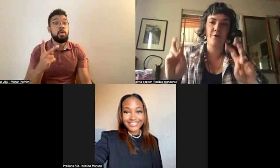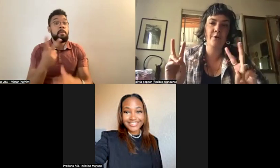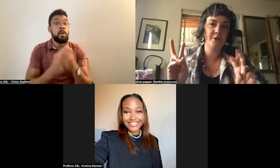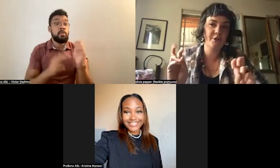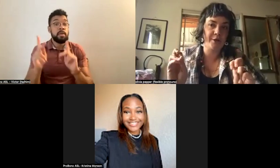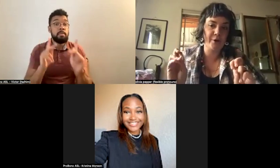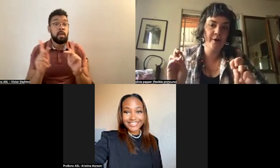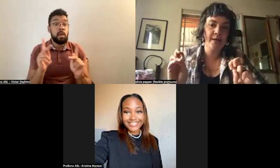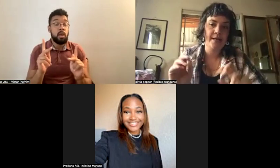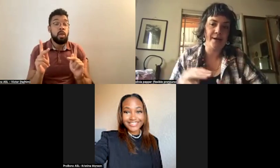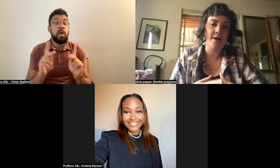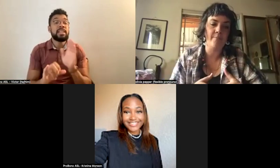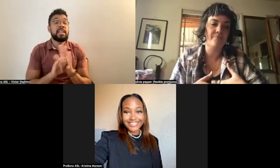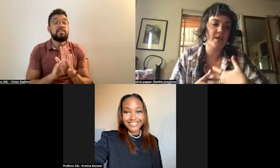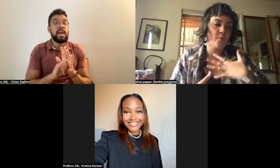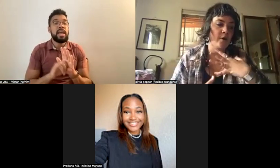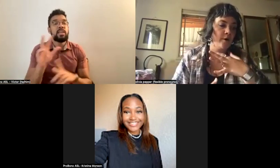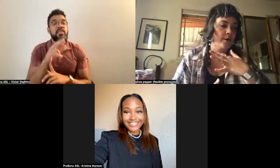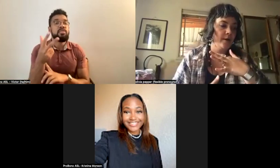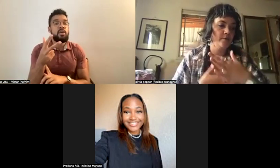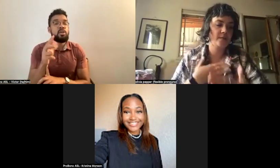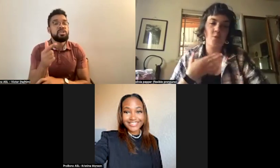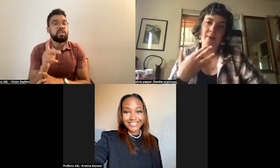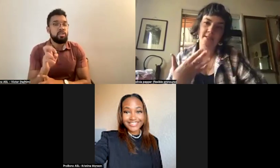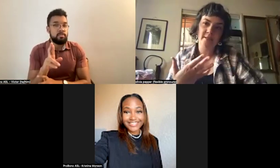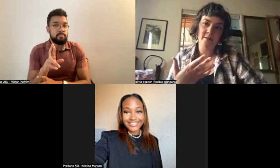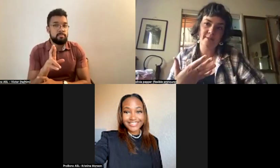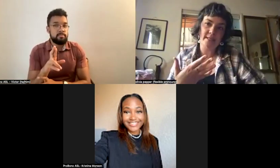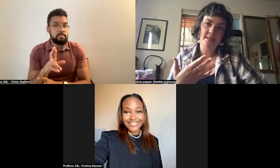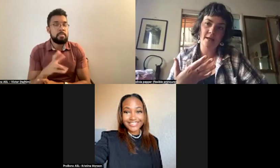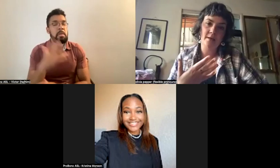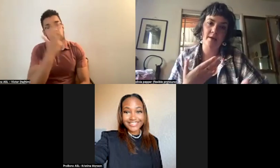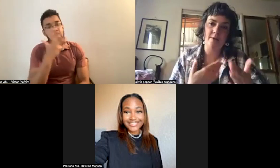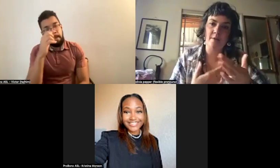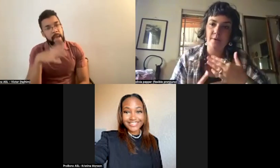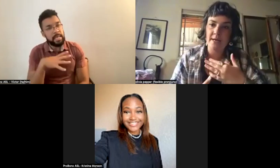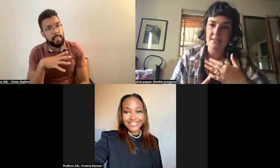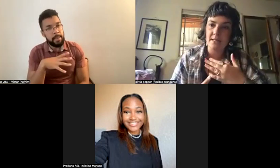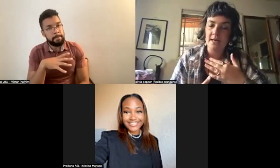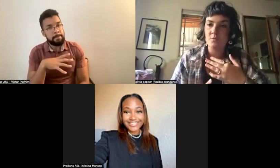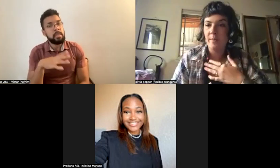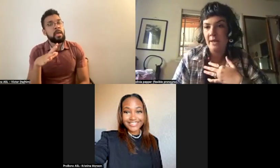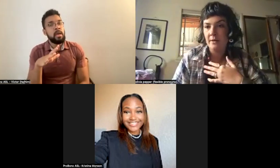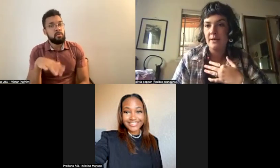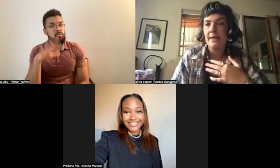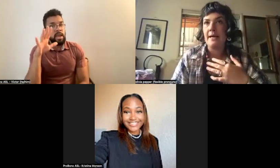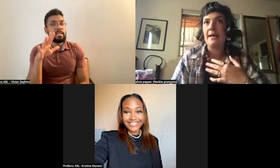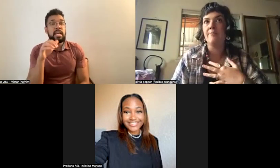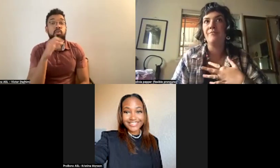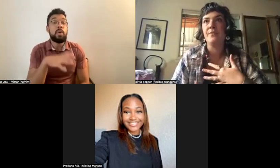third gender. They were somewhat masculine presenting. They had been raised as women.